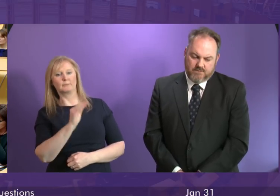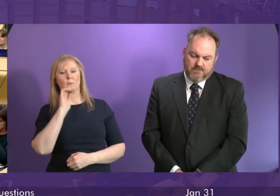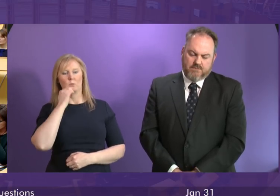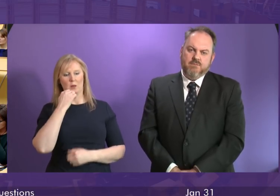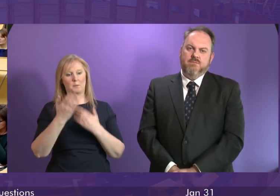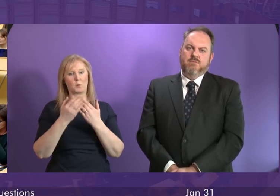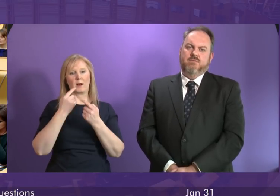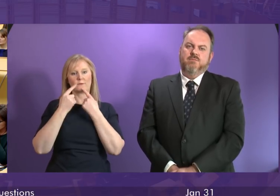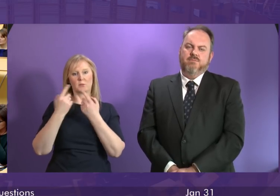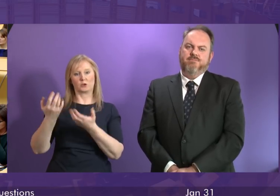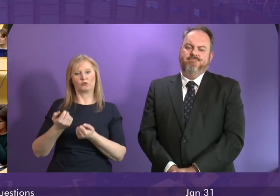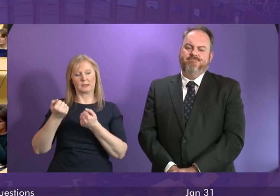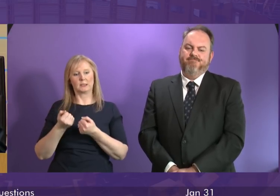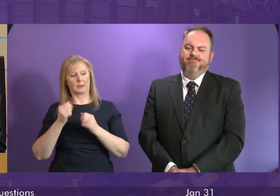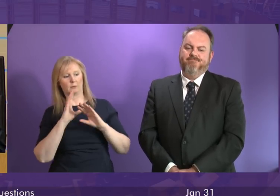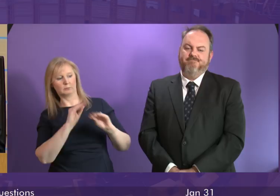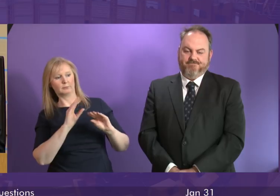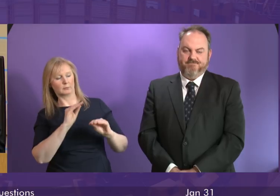as more information becomes available